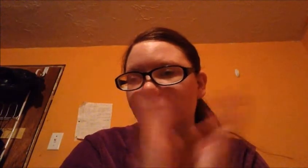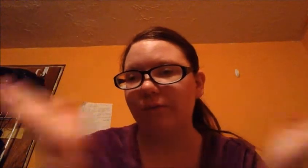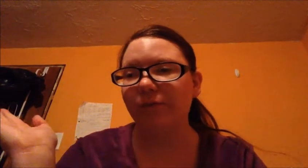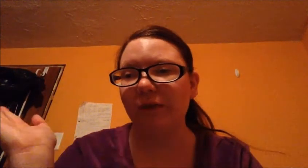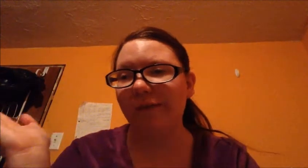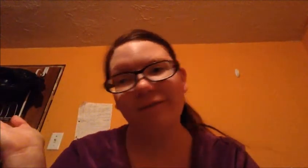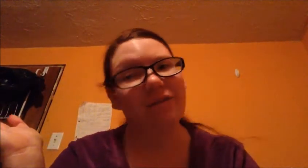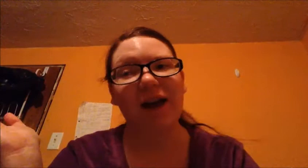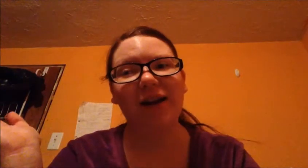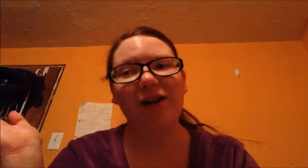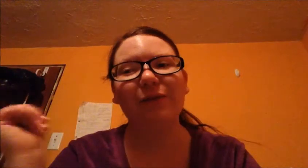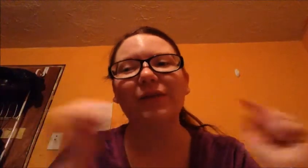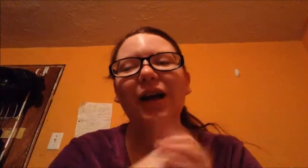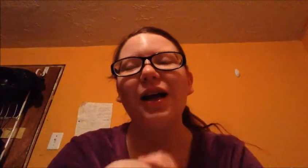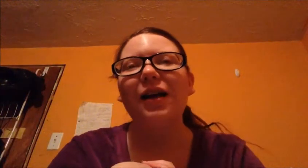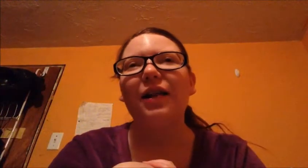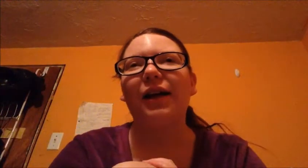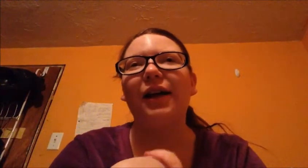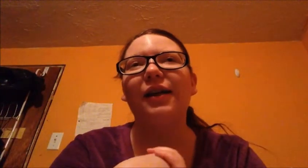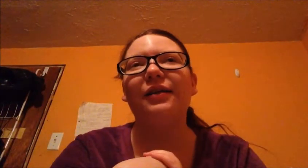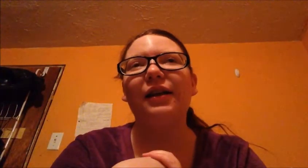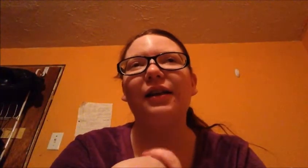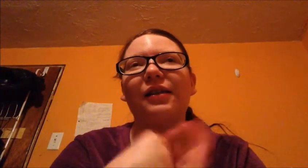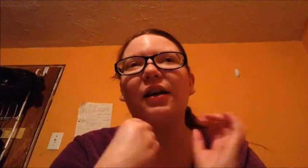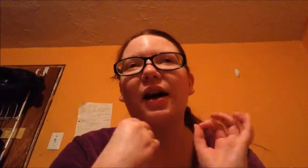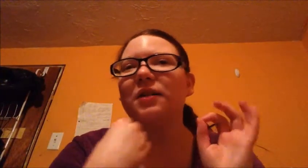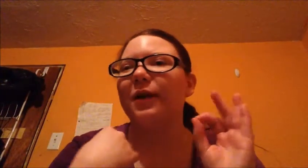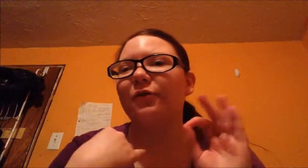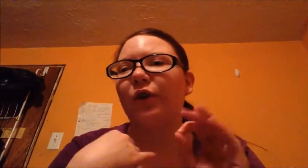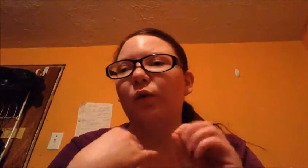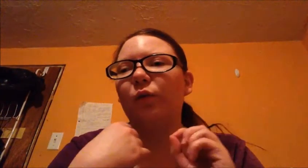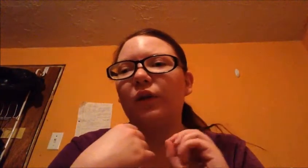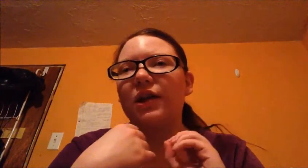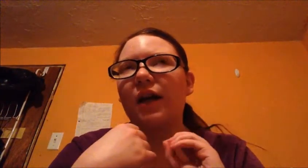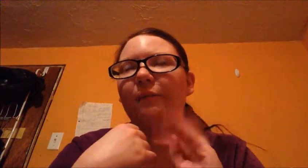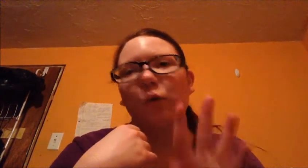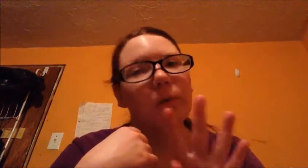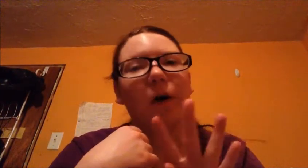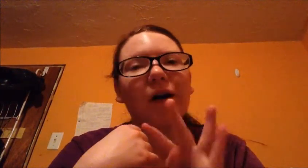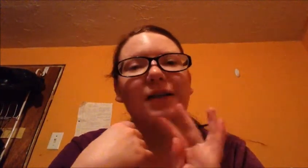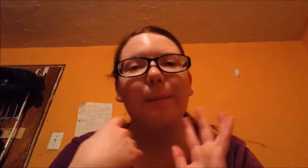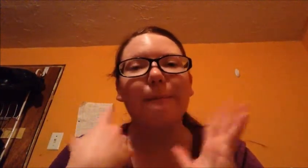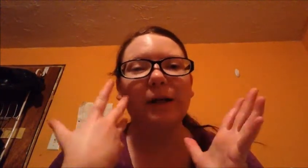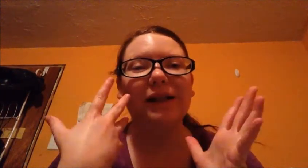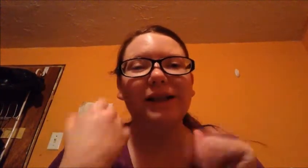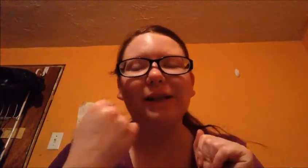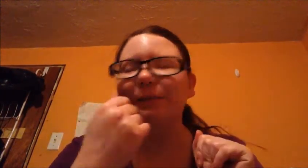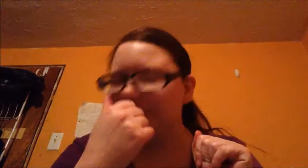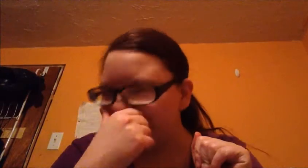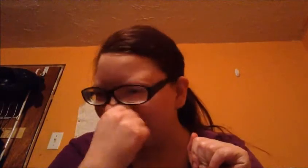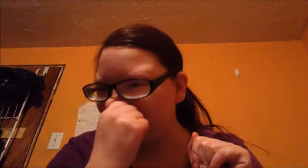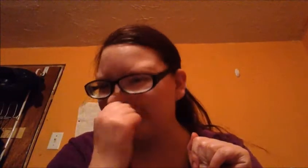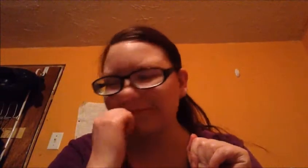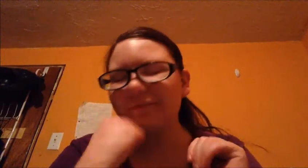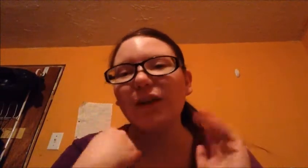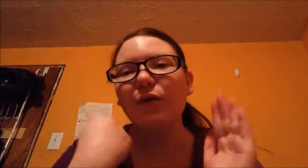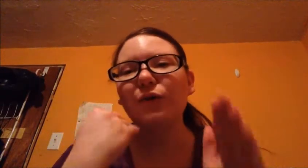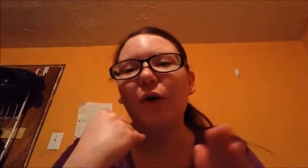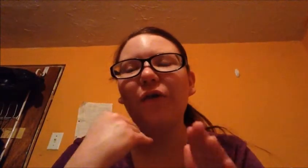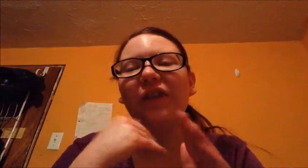find out. So, like, I didn't think that the ex-best friend one would take up four parts, but it did. So hopefully